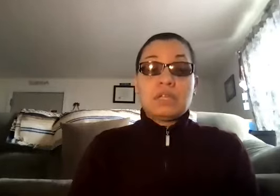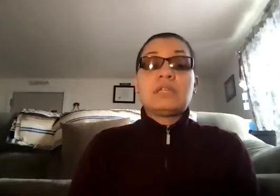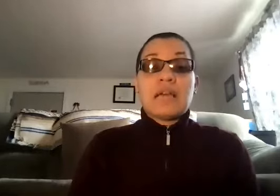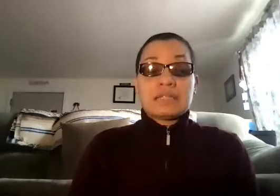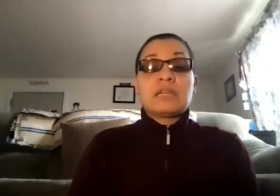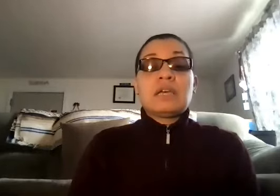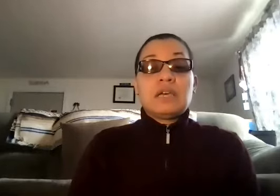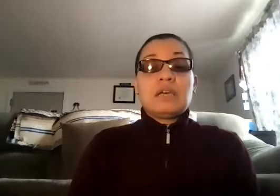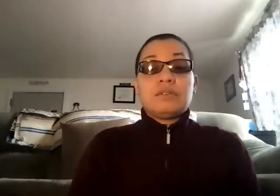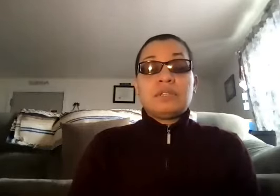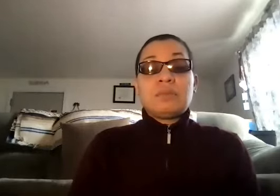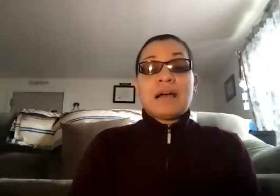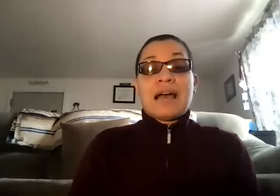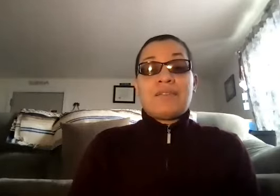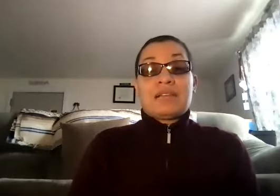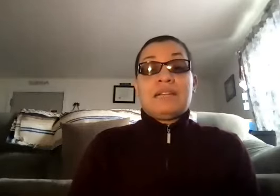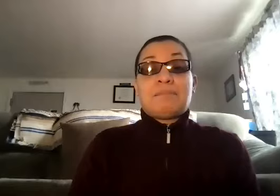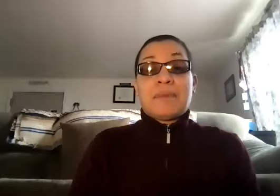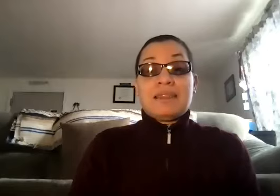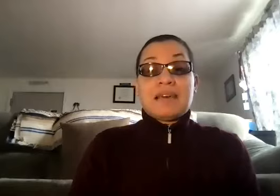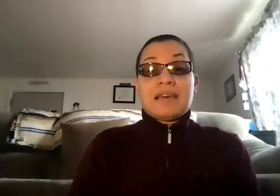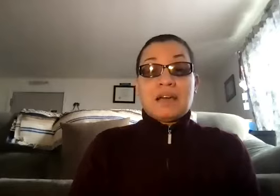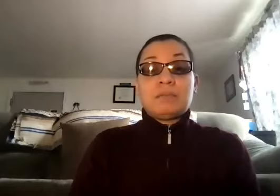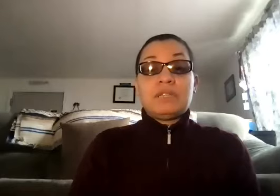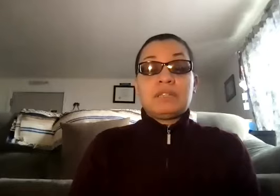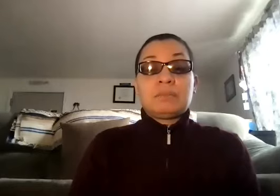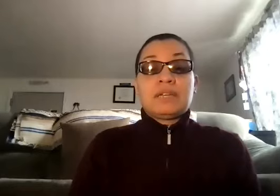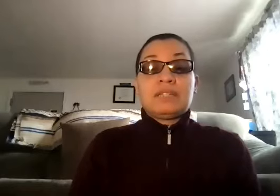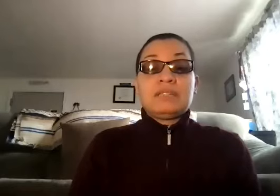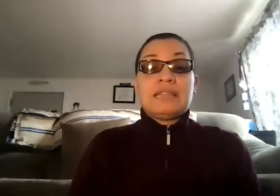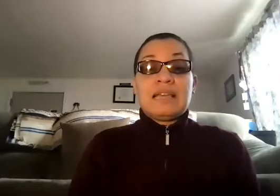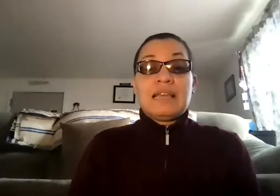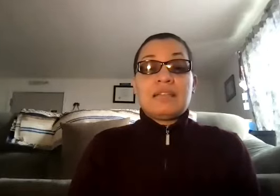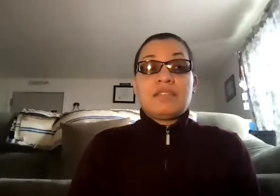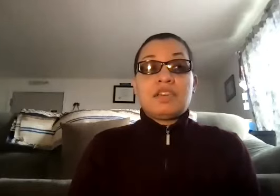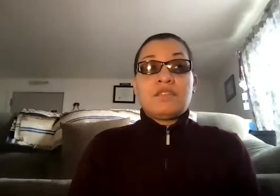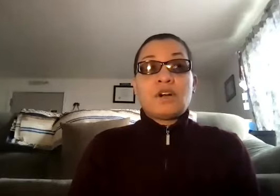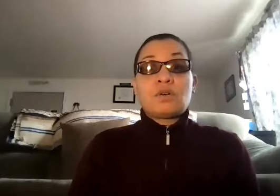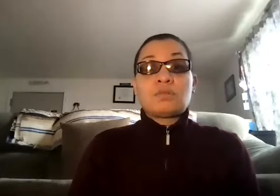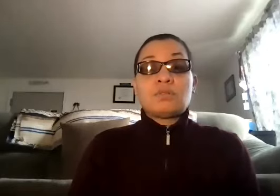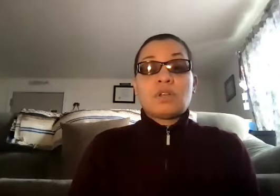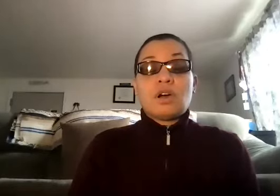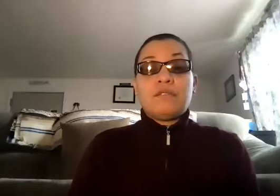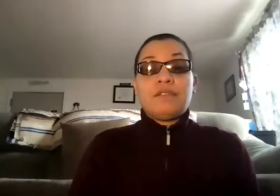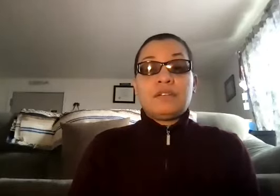Yeah. The reason why I recommend them is because they, their phones are very